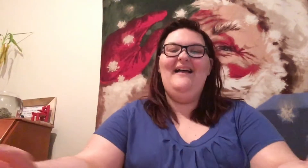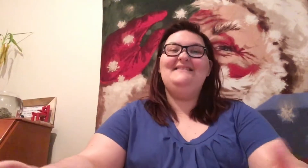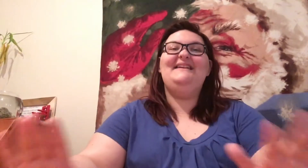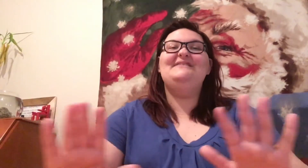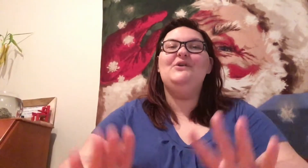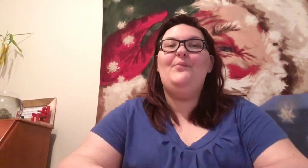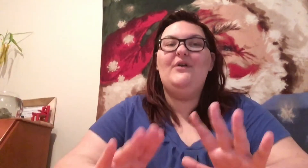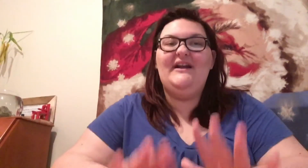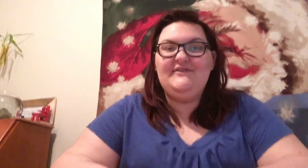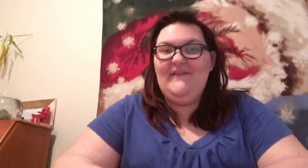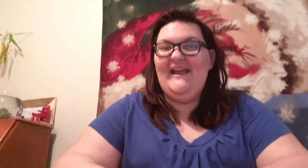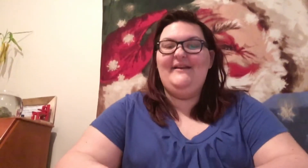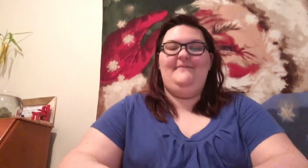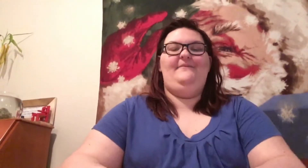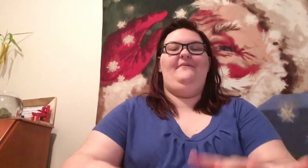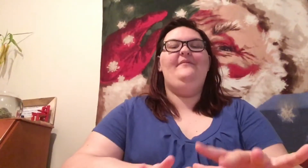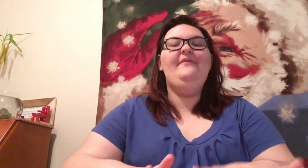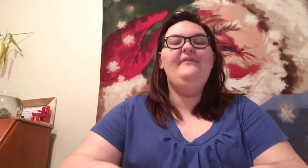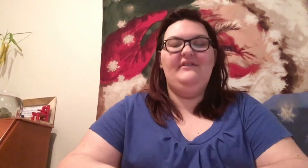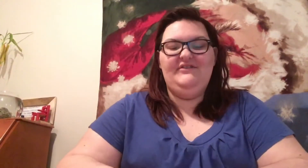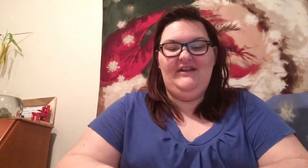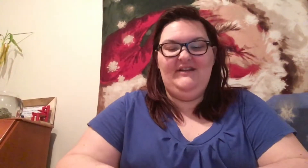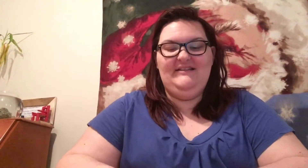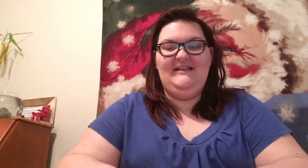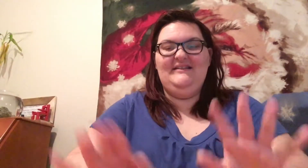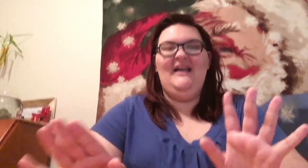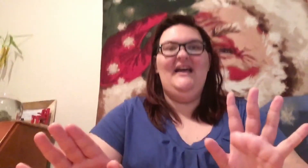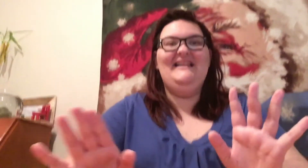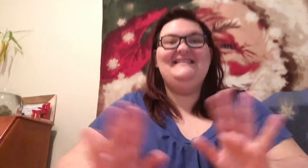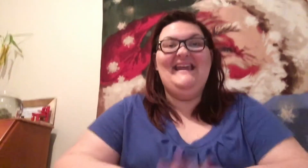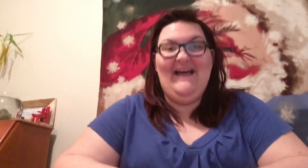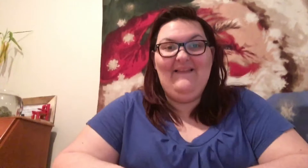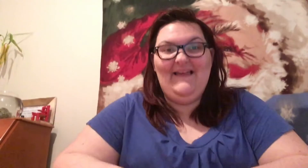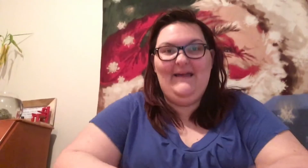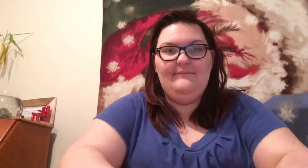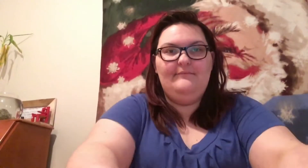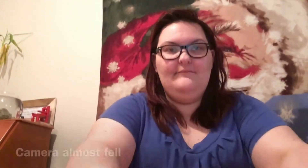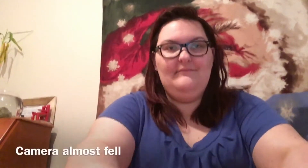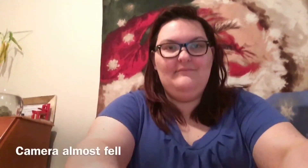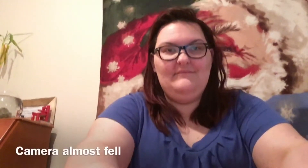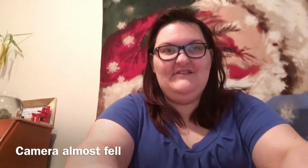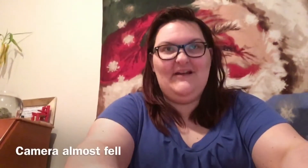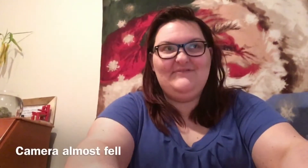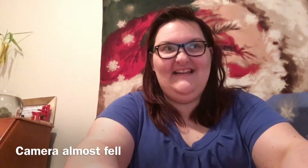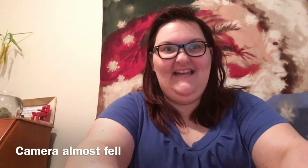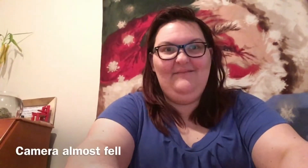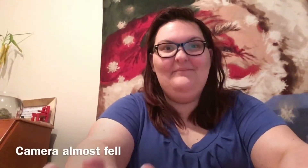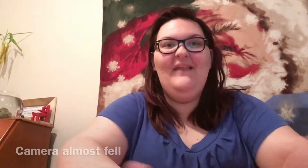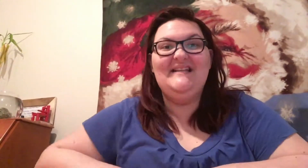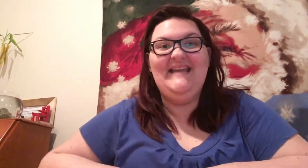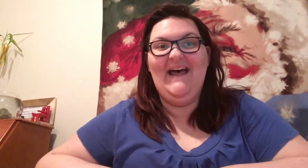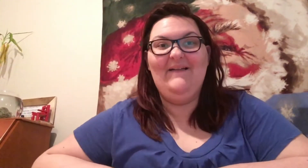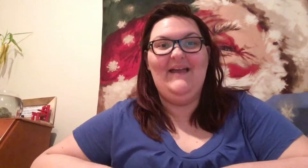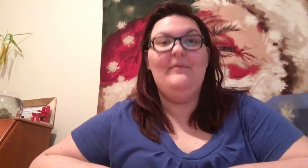So, he's so boring. I don't like him. And she said, tell him. Stop shaking. Tell him.